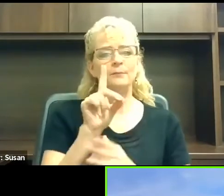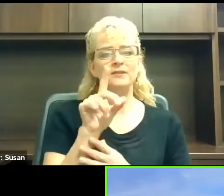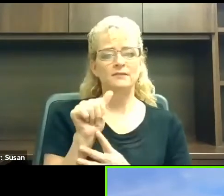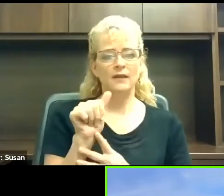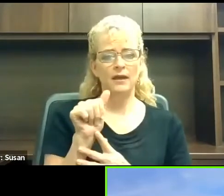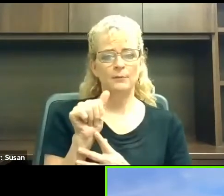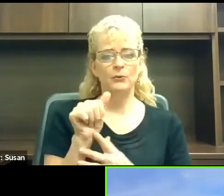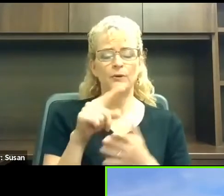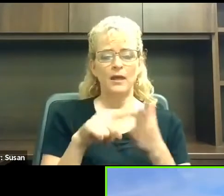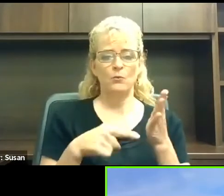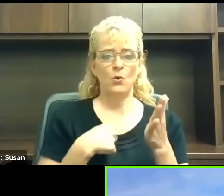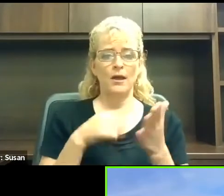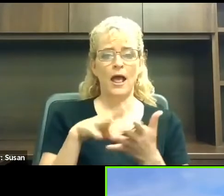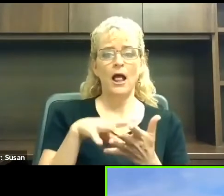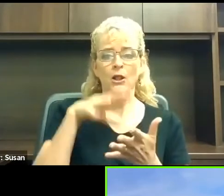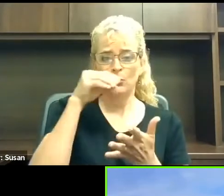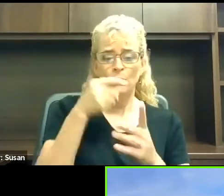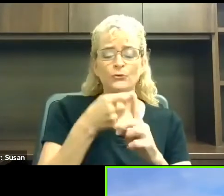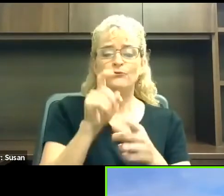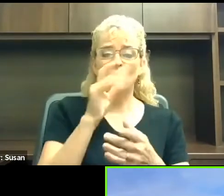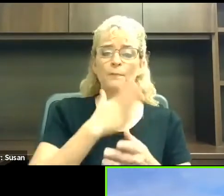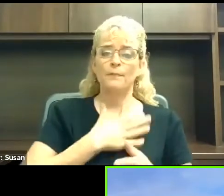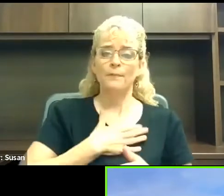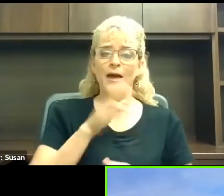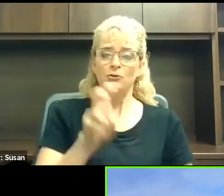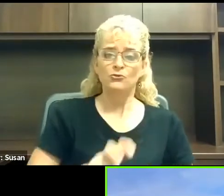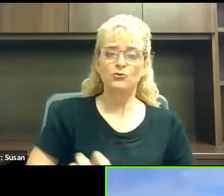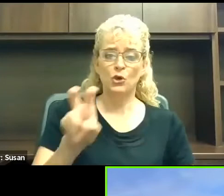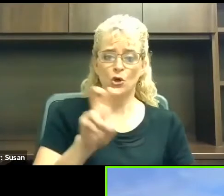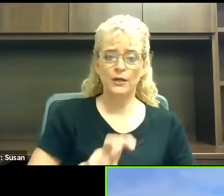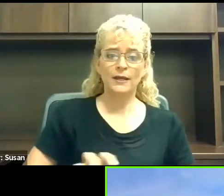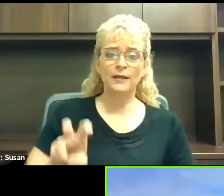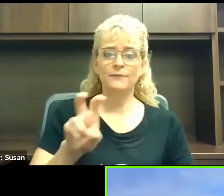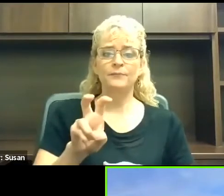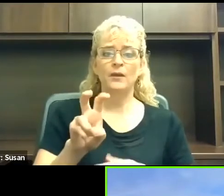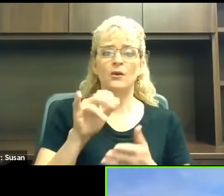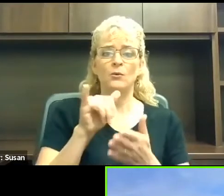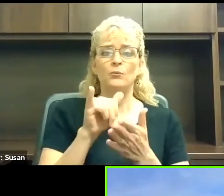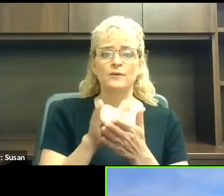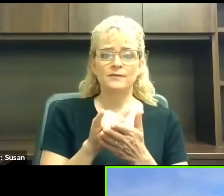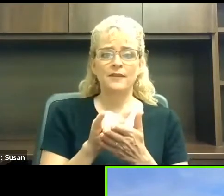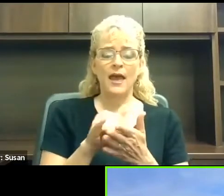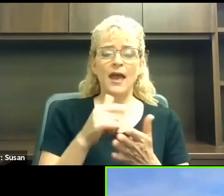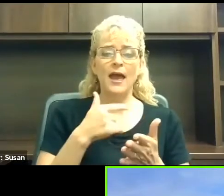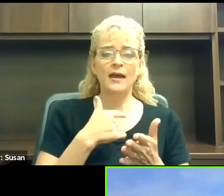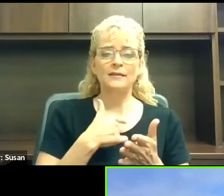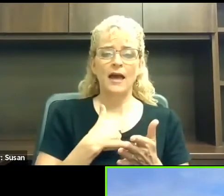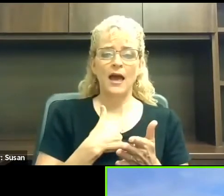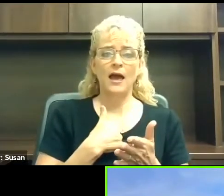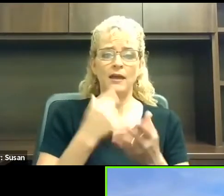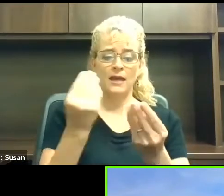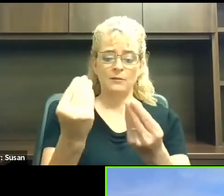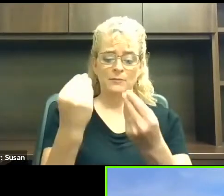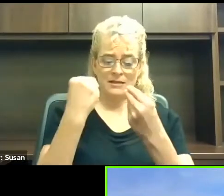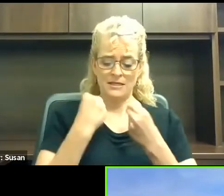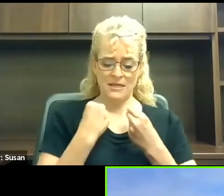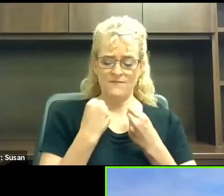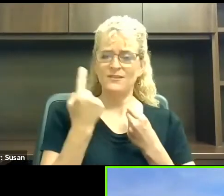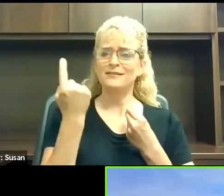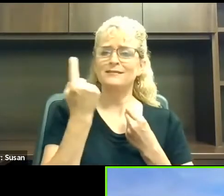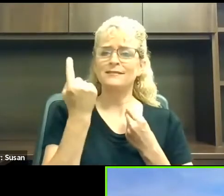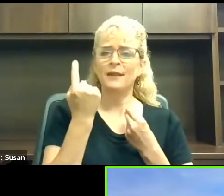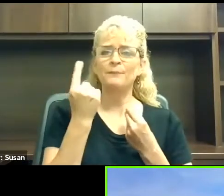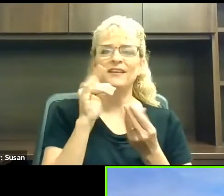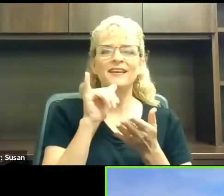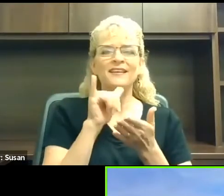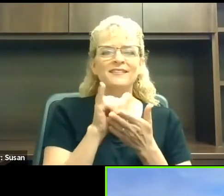what I learned from my journey was I have been given something that has